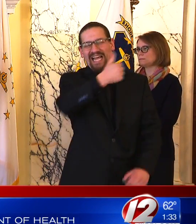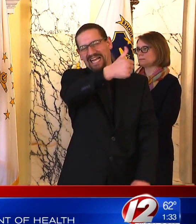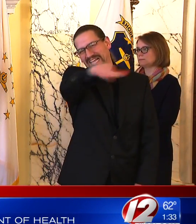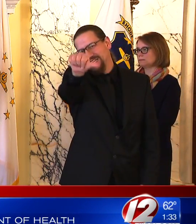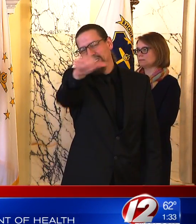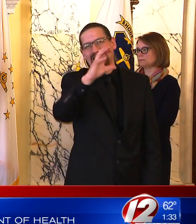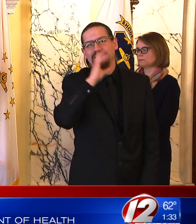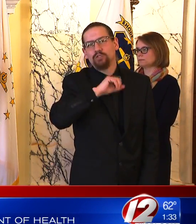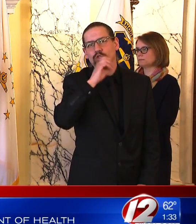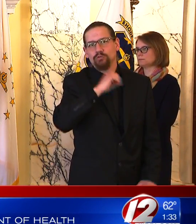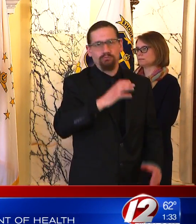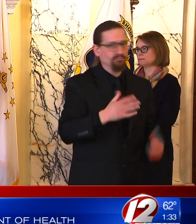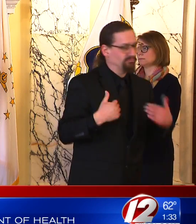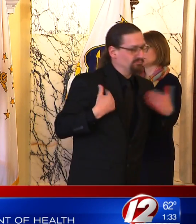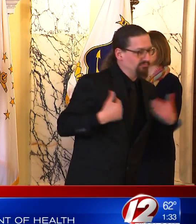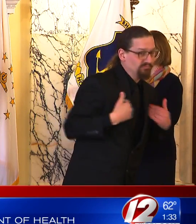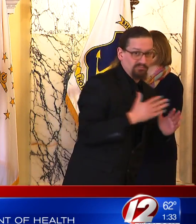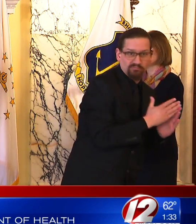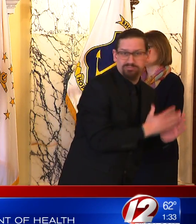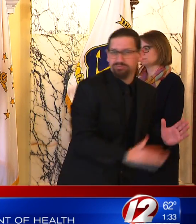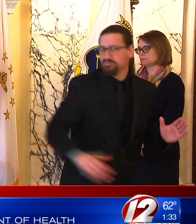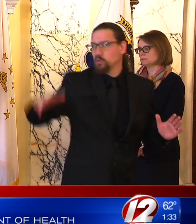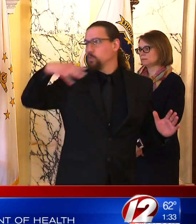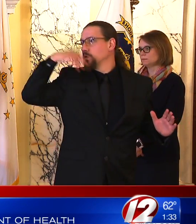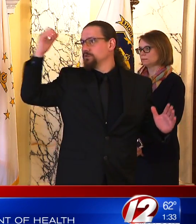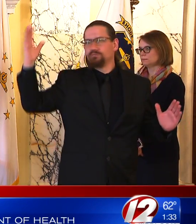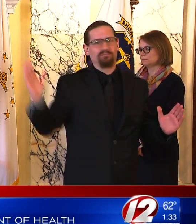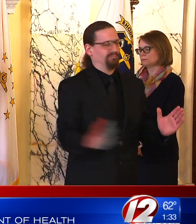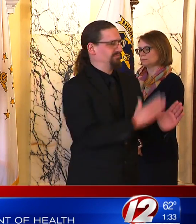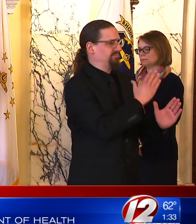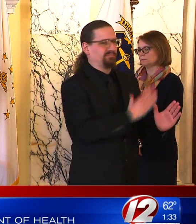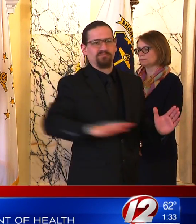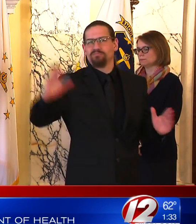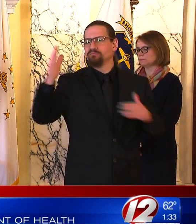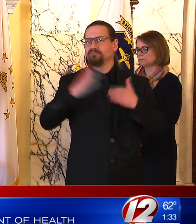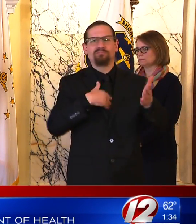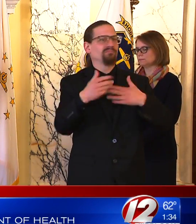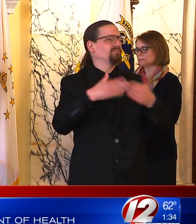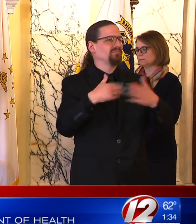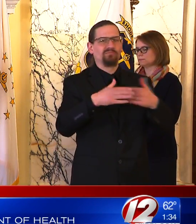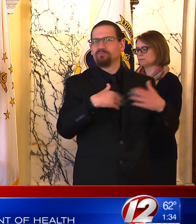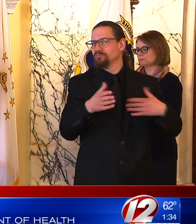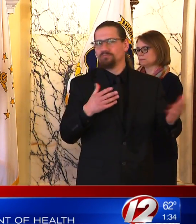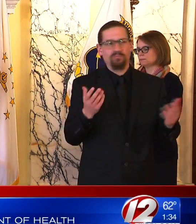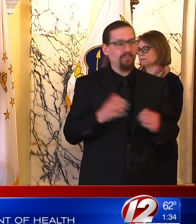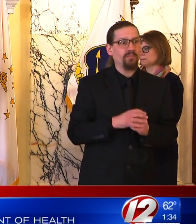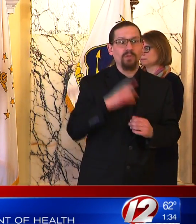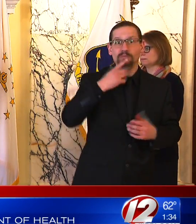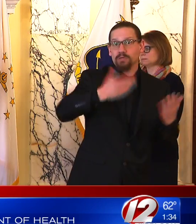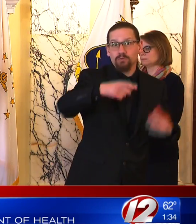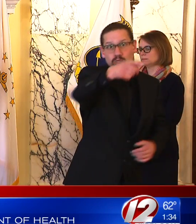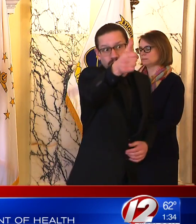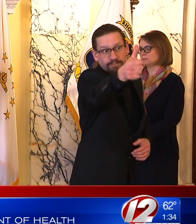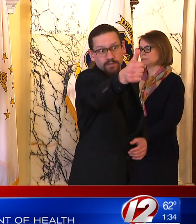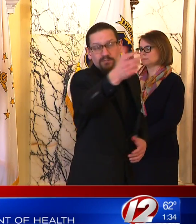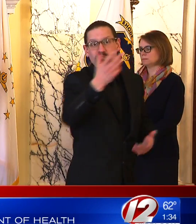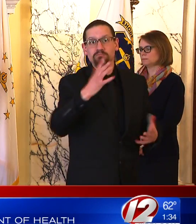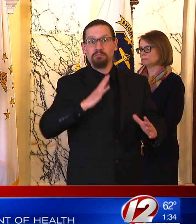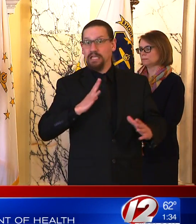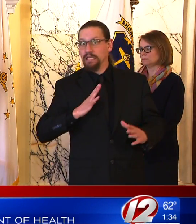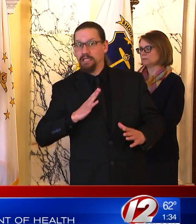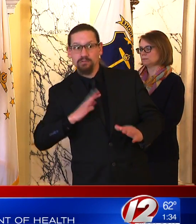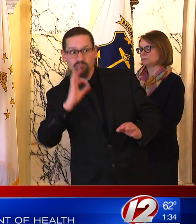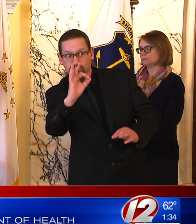have underlying health conditions. It will be a big deal for them. And so the more you